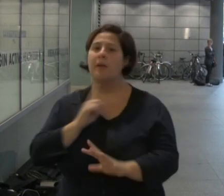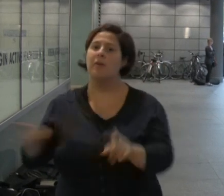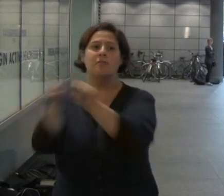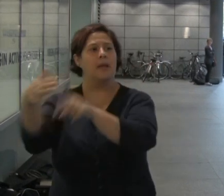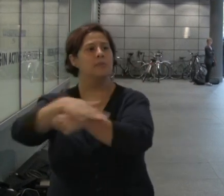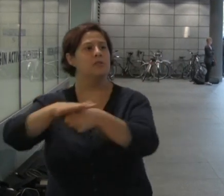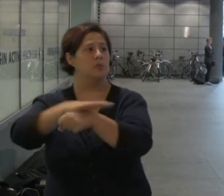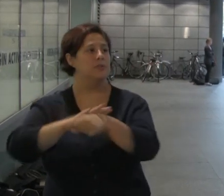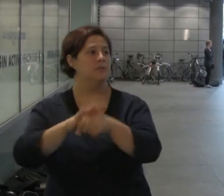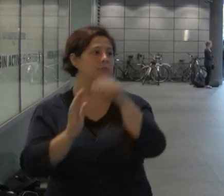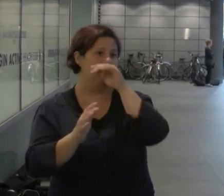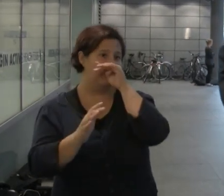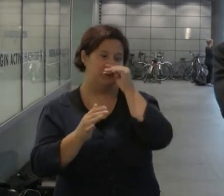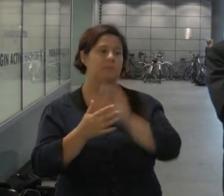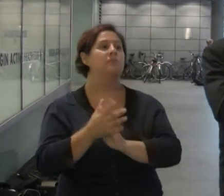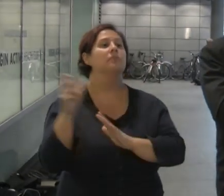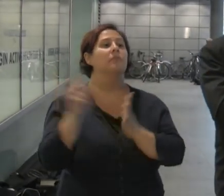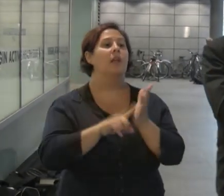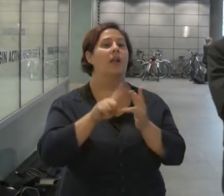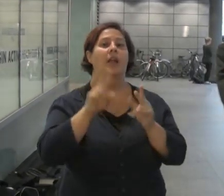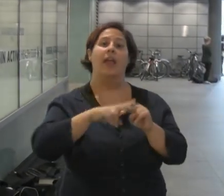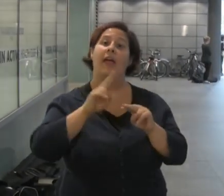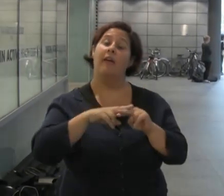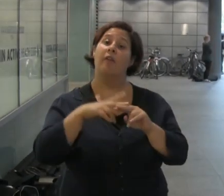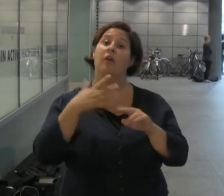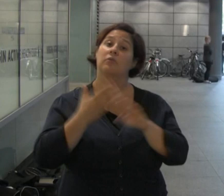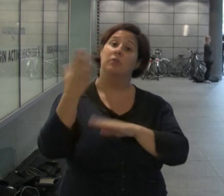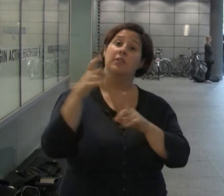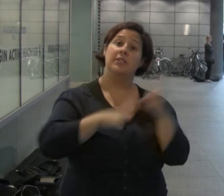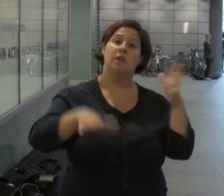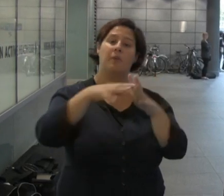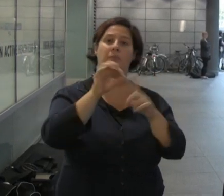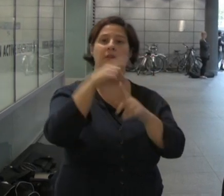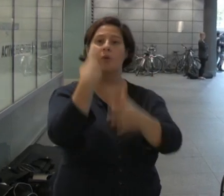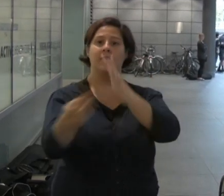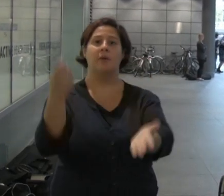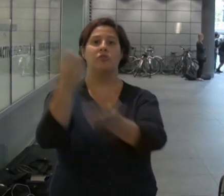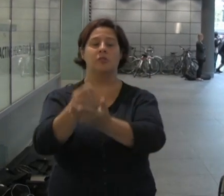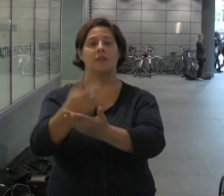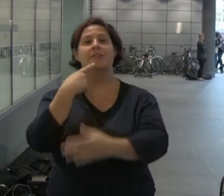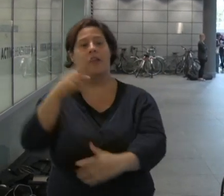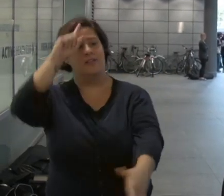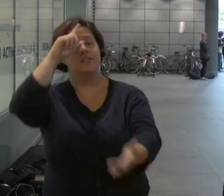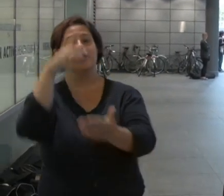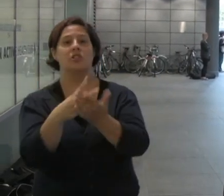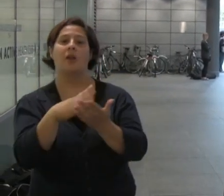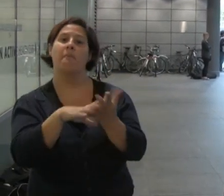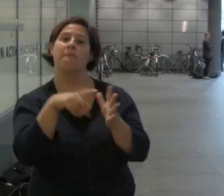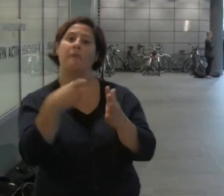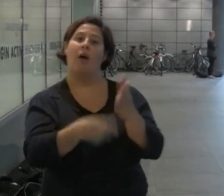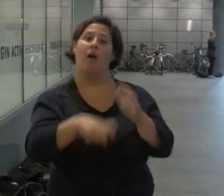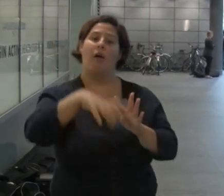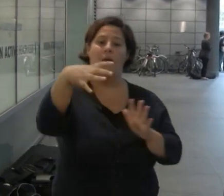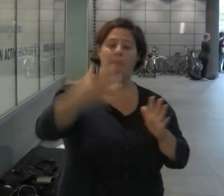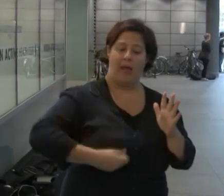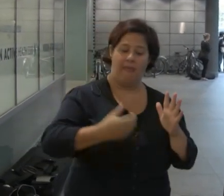situation. Cliff took the DWP to an independent tribunal who found that the decision to remove Mark's benefits was